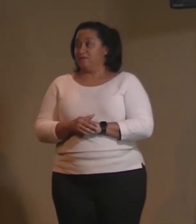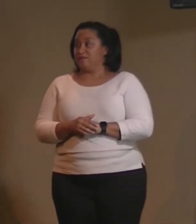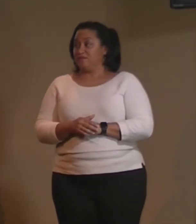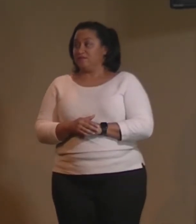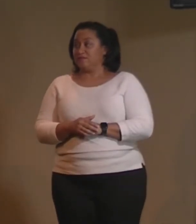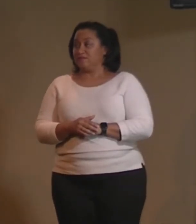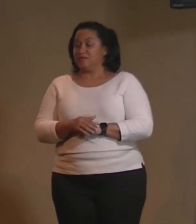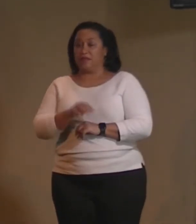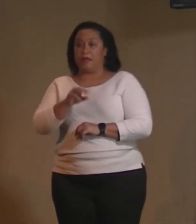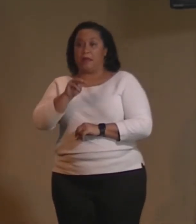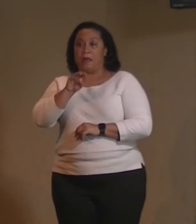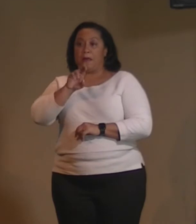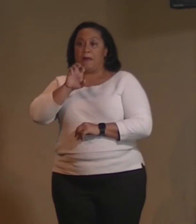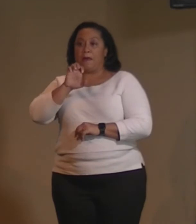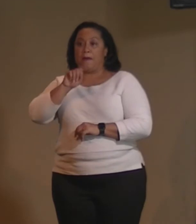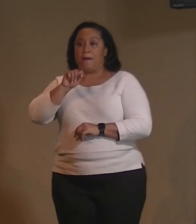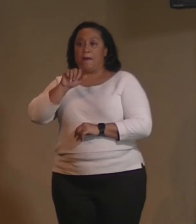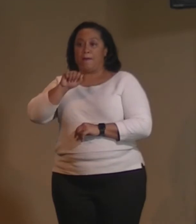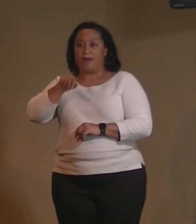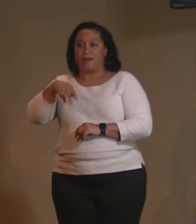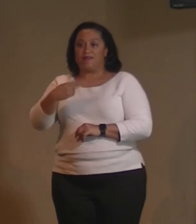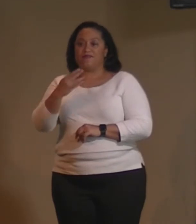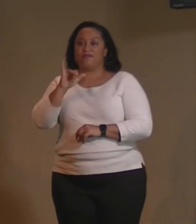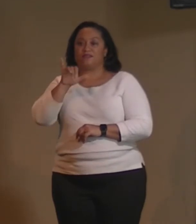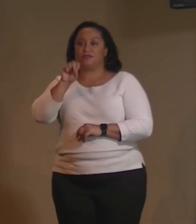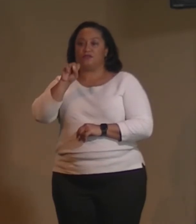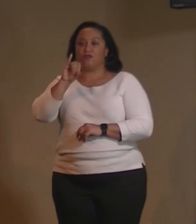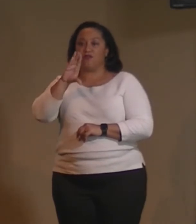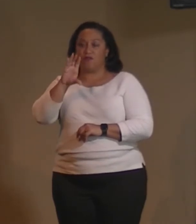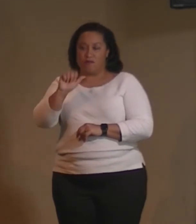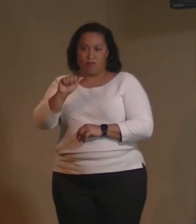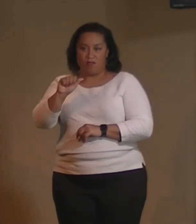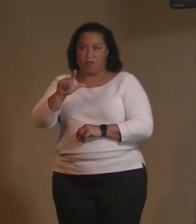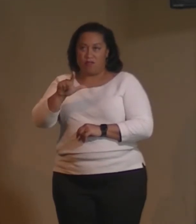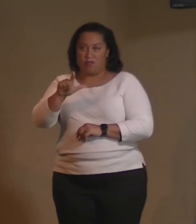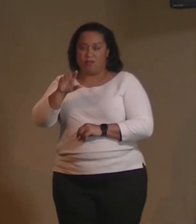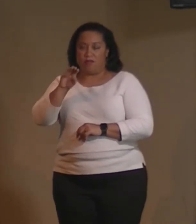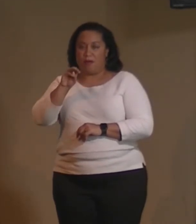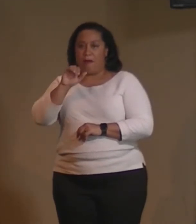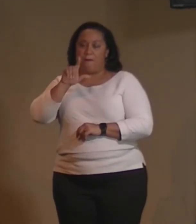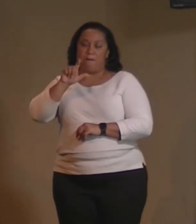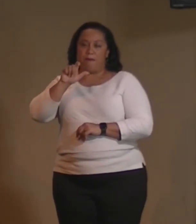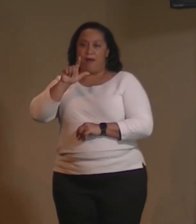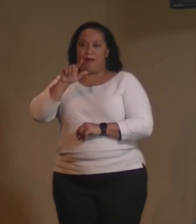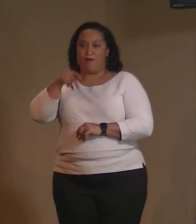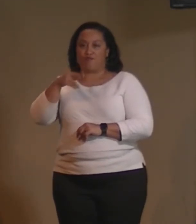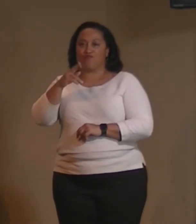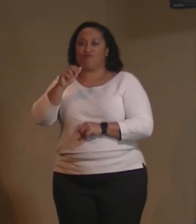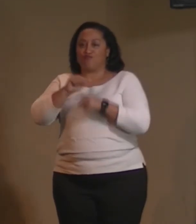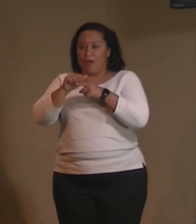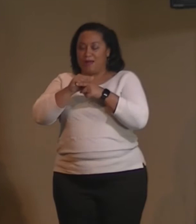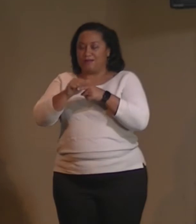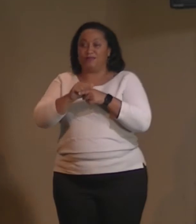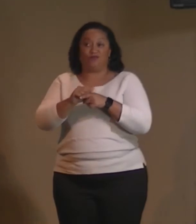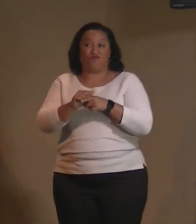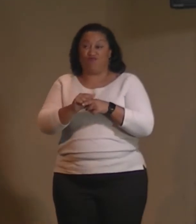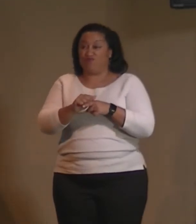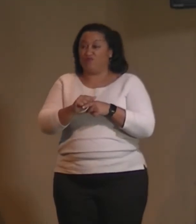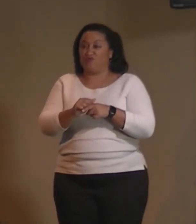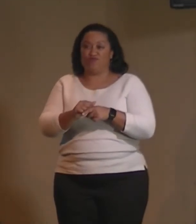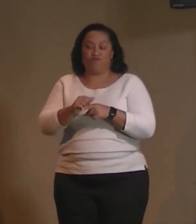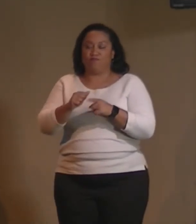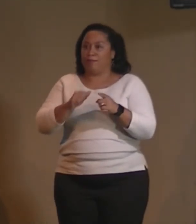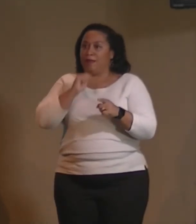it's metaphysical malpractice and bypass to ignore that that is weighing heavily on certain people's minds that it is very